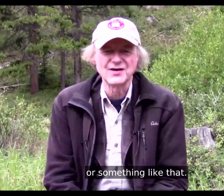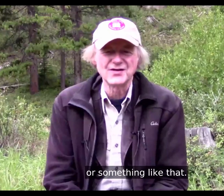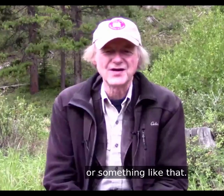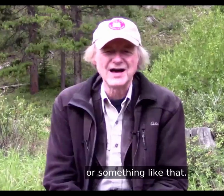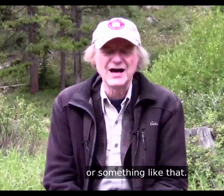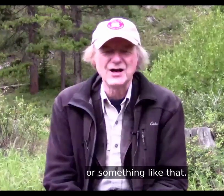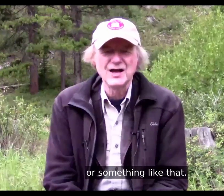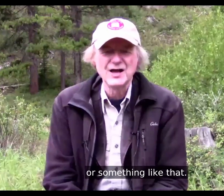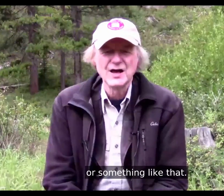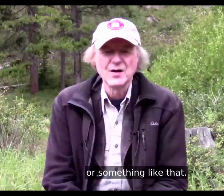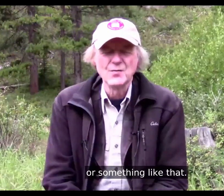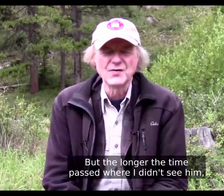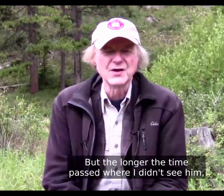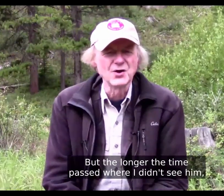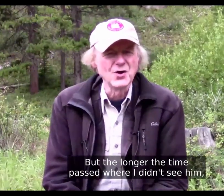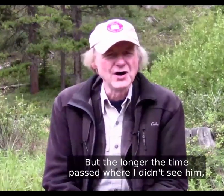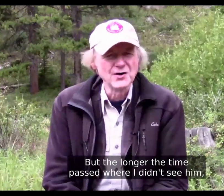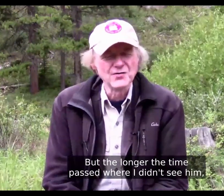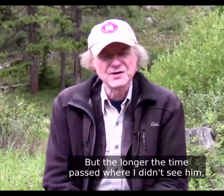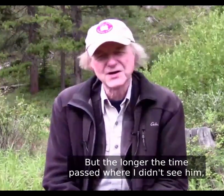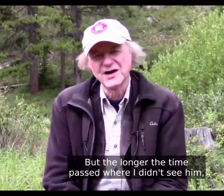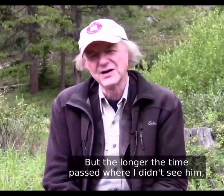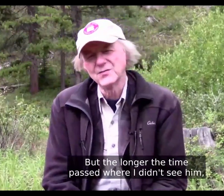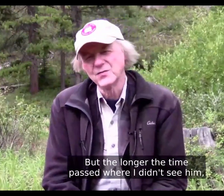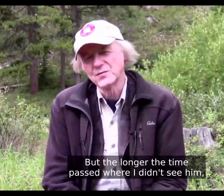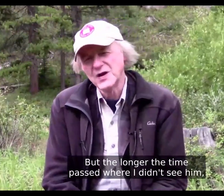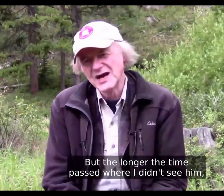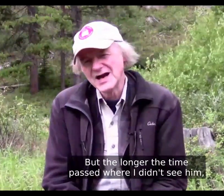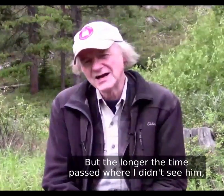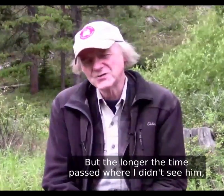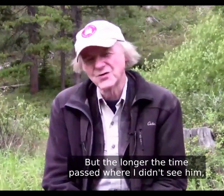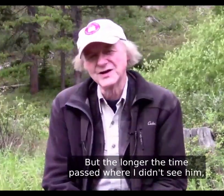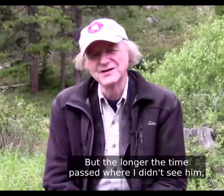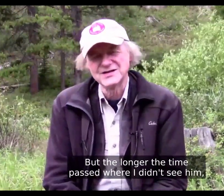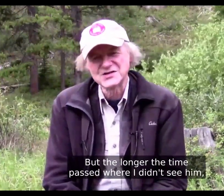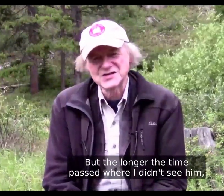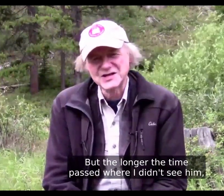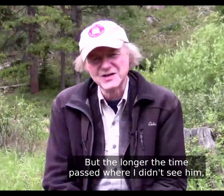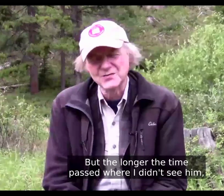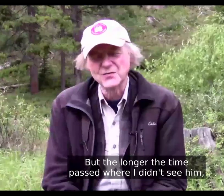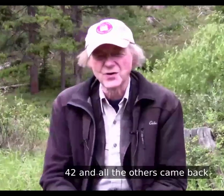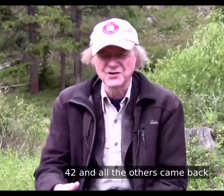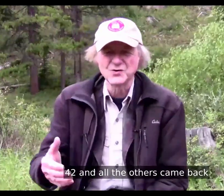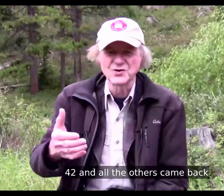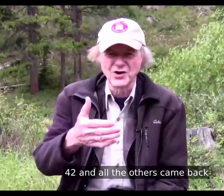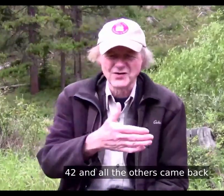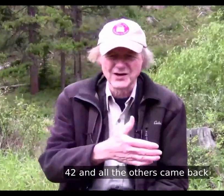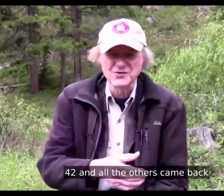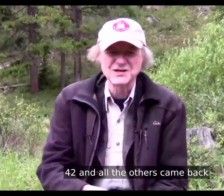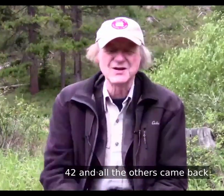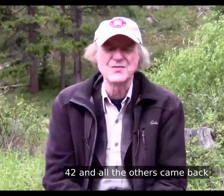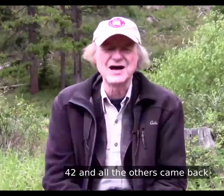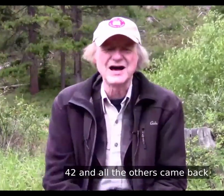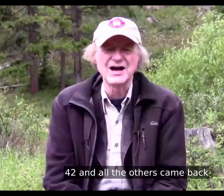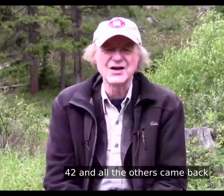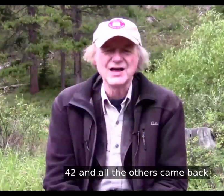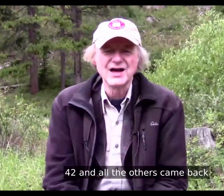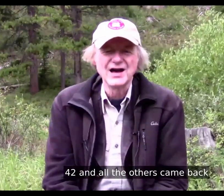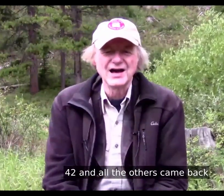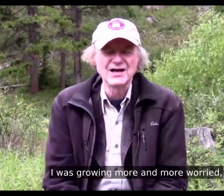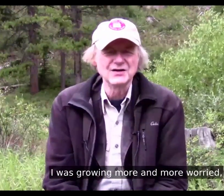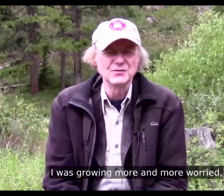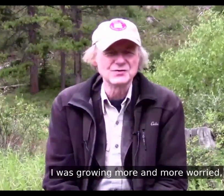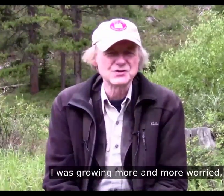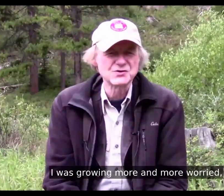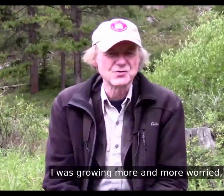or something like that. But the longer the time passed where I didn't see him, 42 and all the others came back,